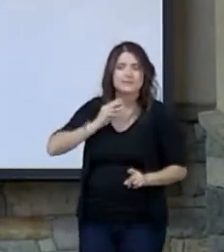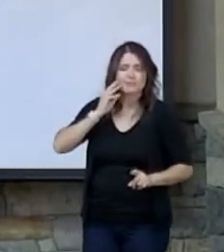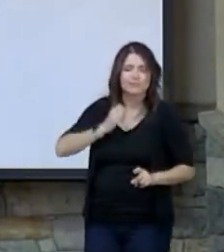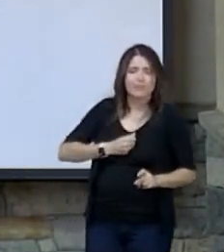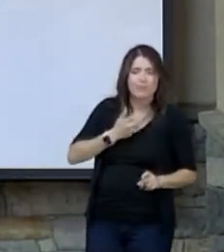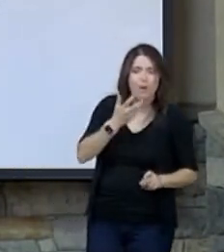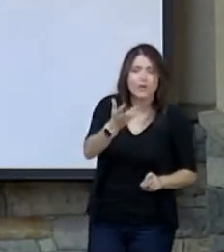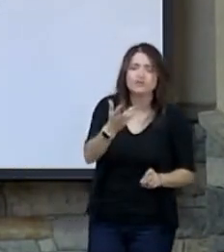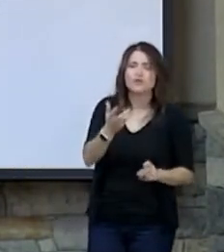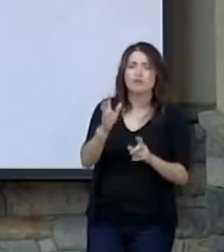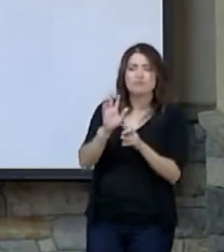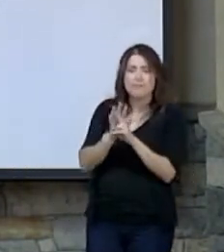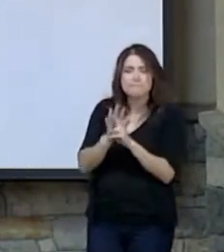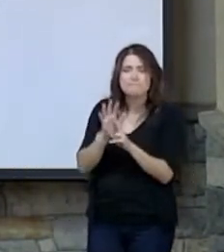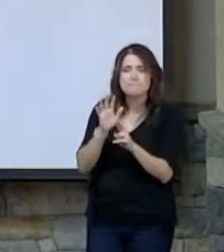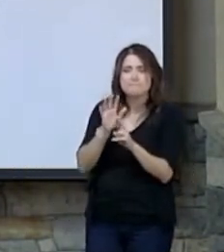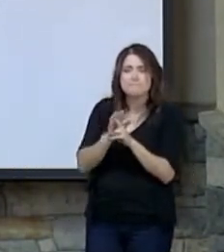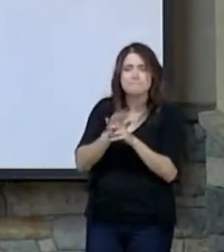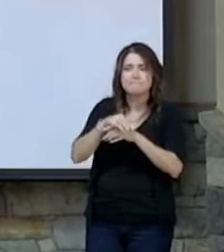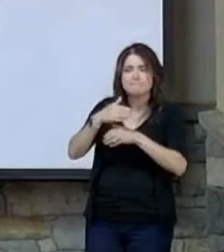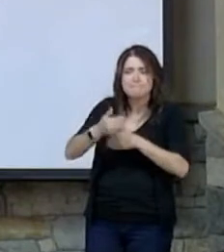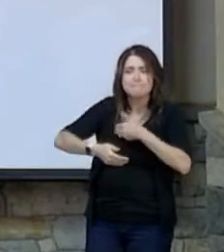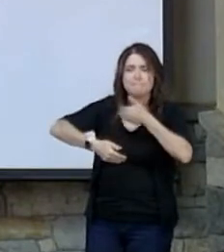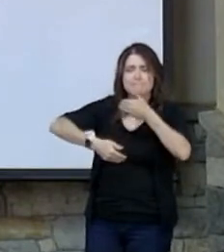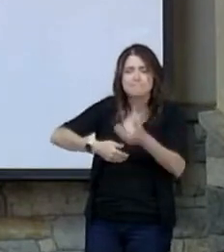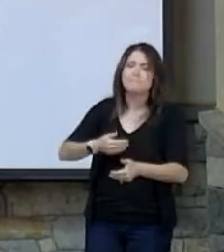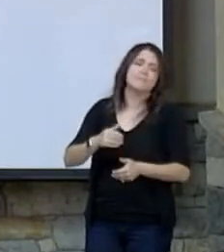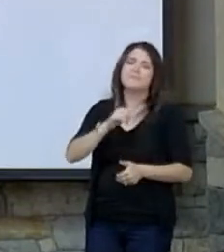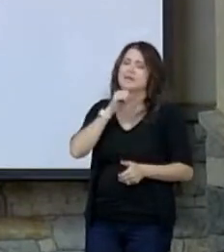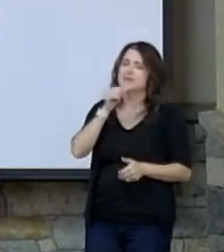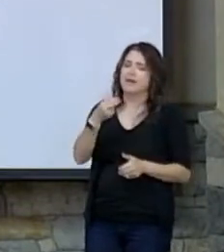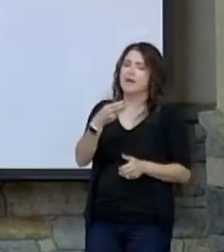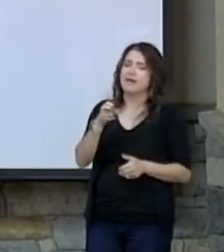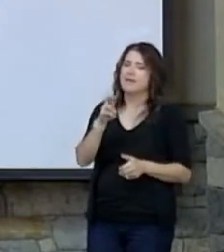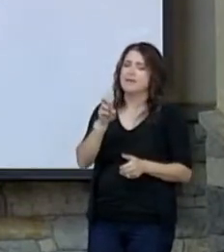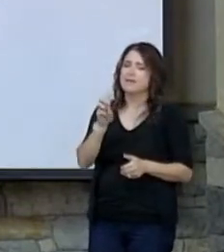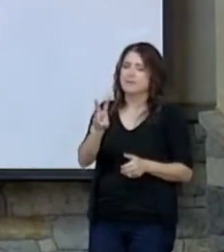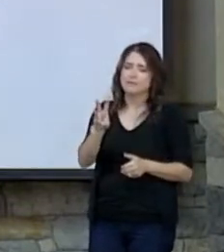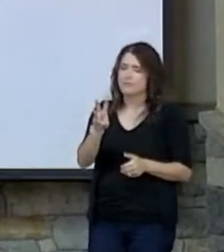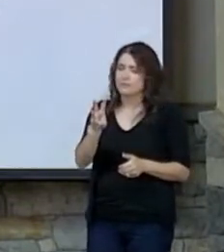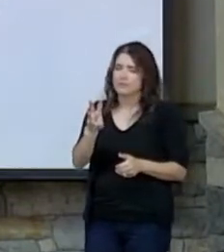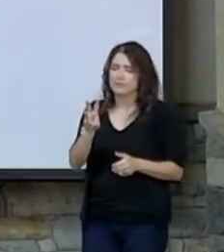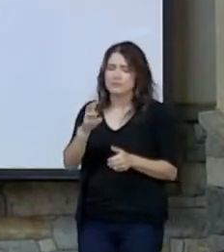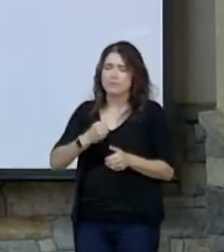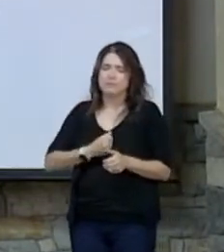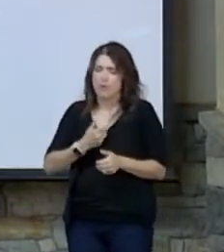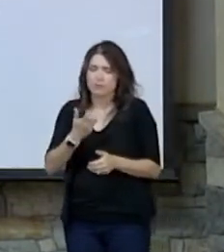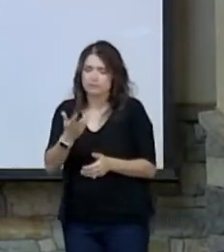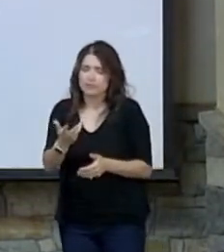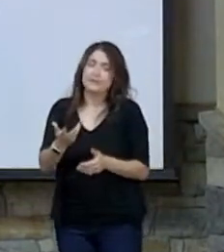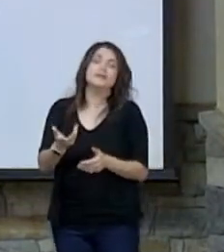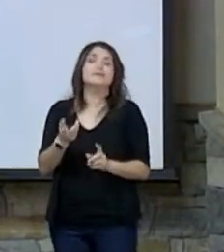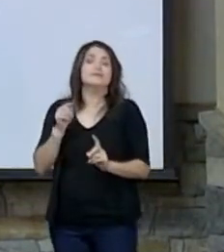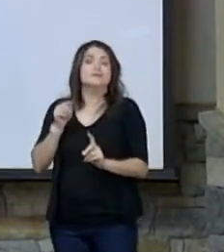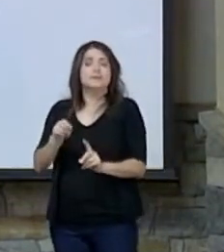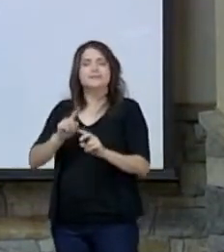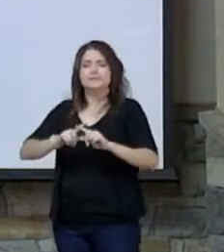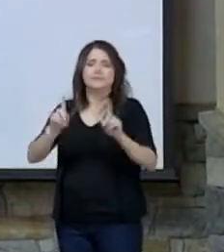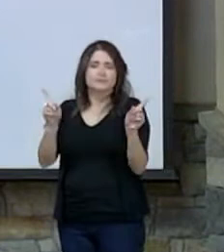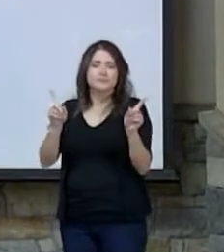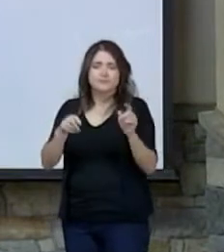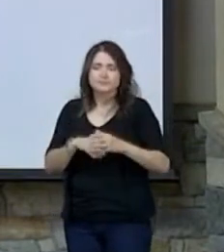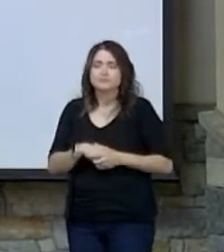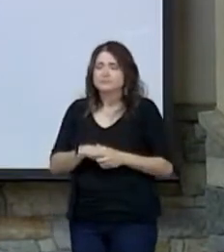it has rhyme and rhythm to it, but that's not Hebrew poetry. You see, Hebrew poetry is different.